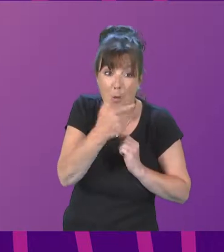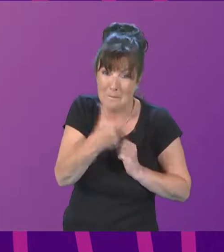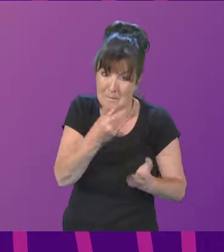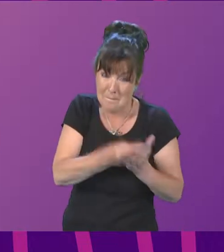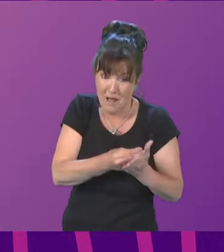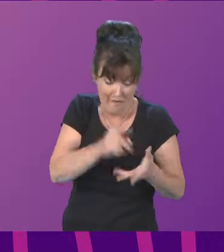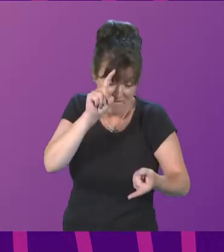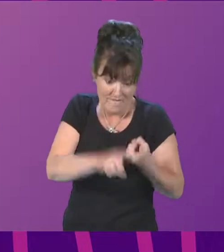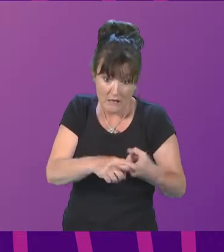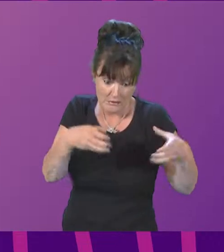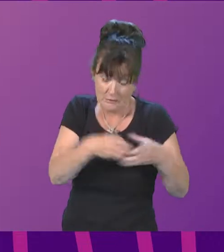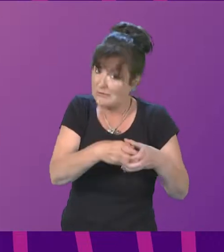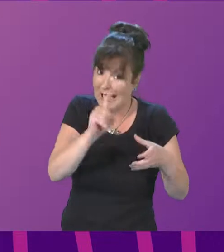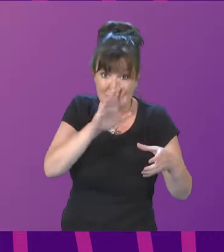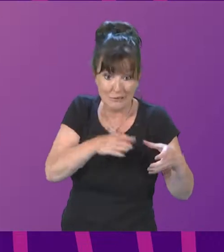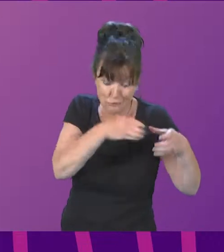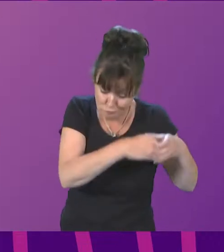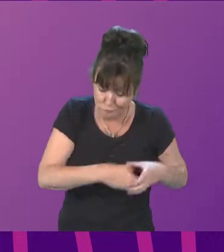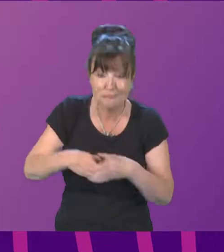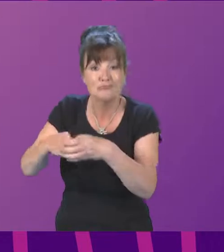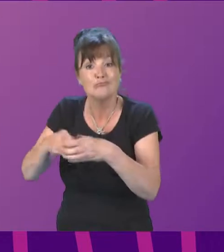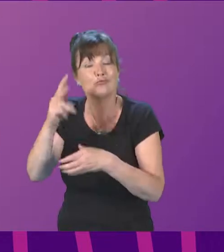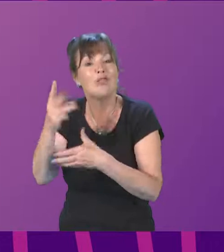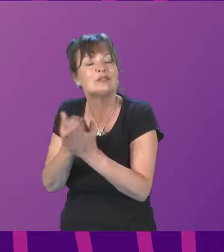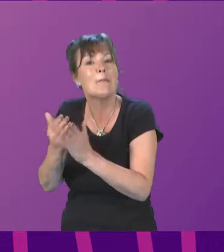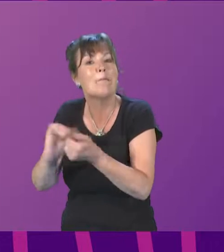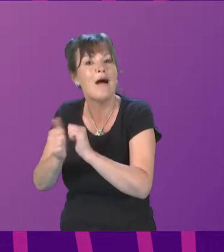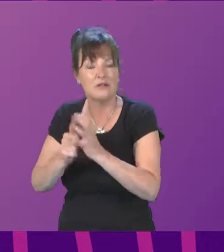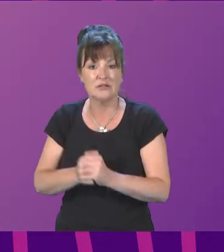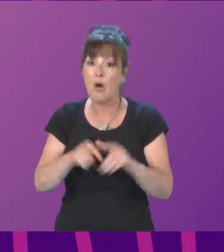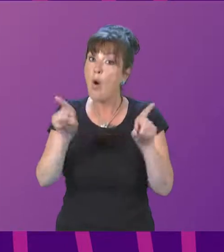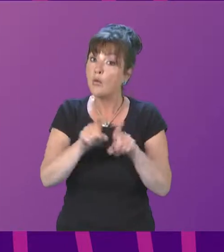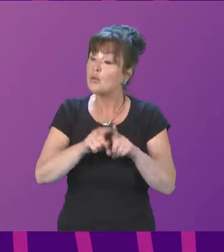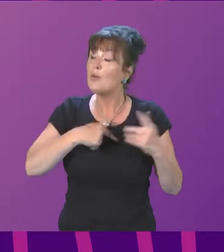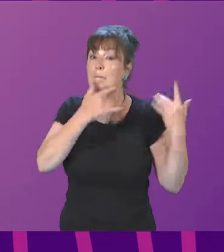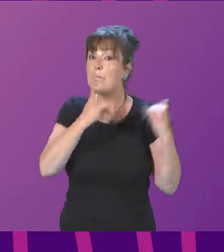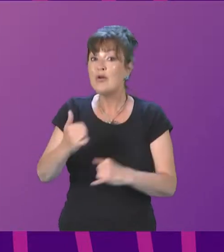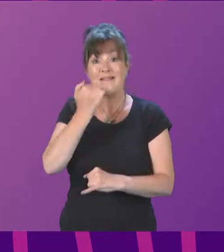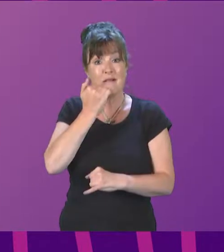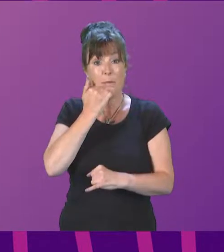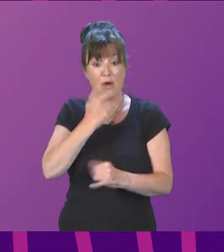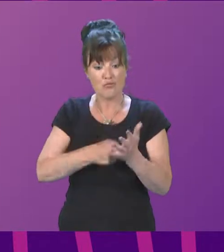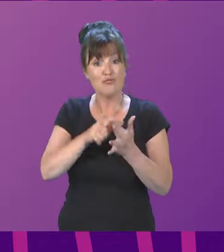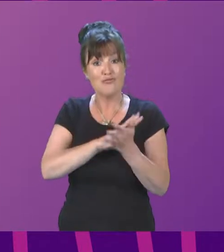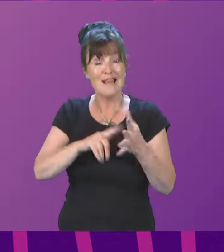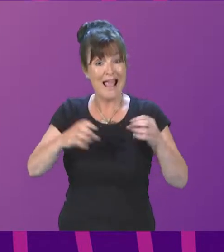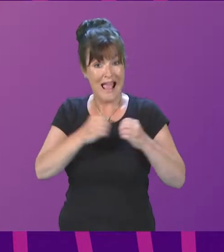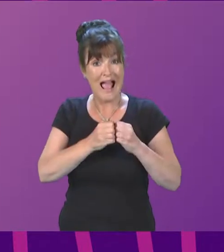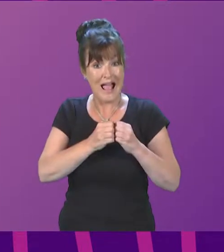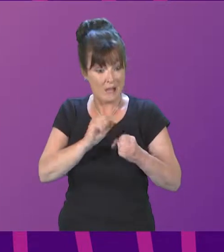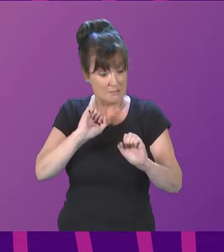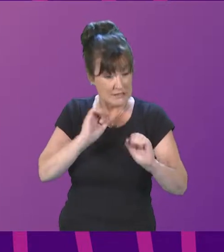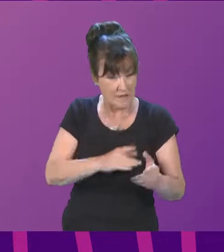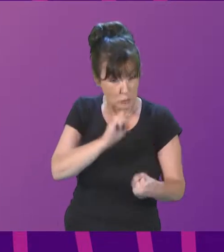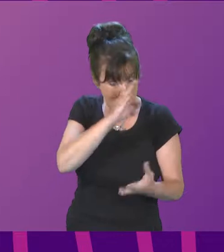ever, we are monitoring the number of residential rehabilitation places that each ADP is funding.